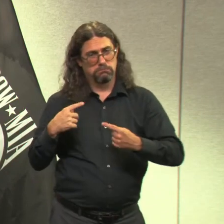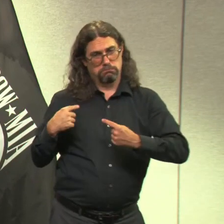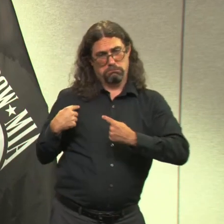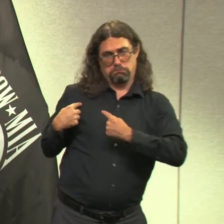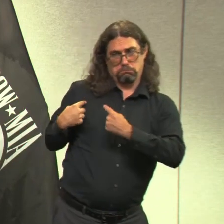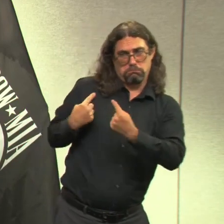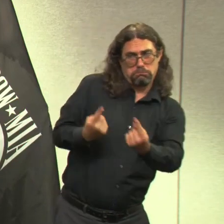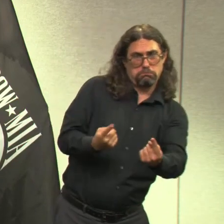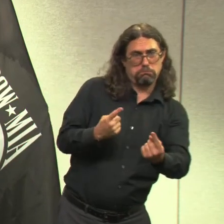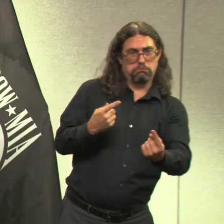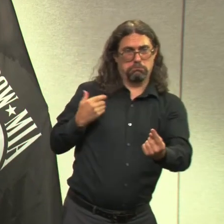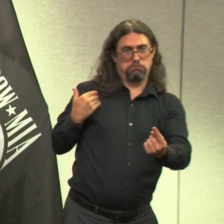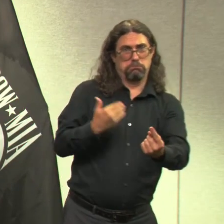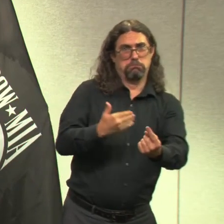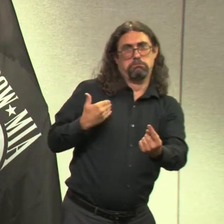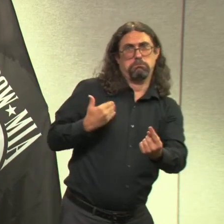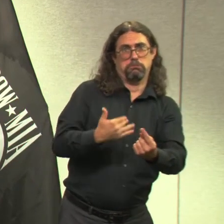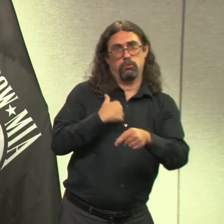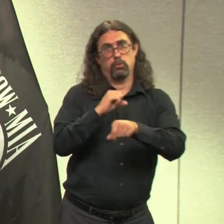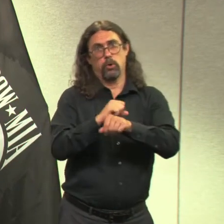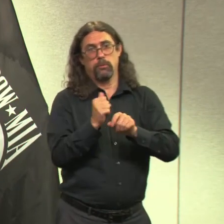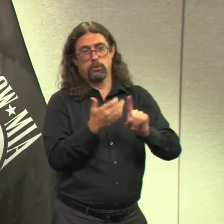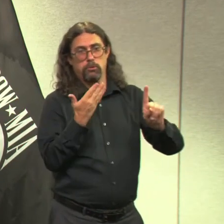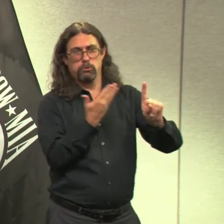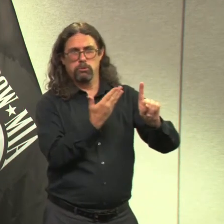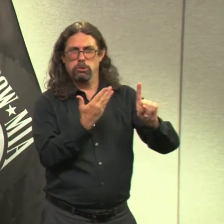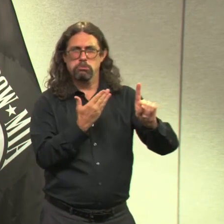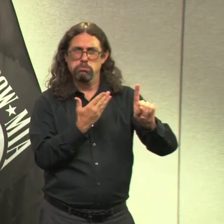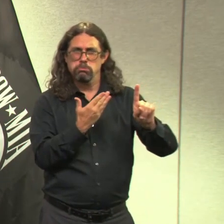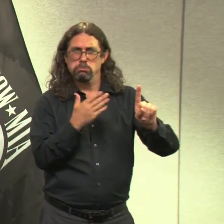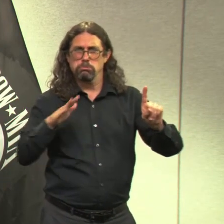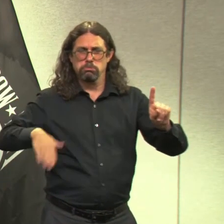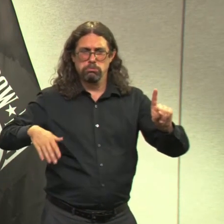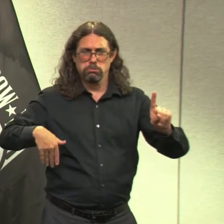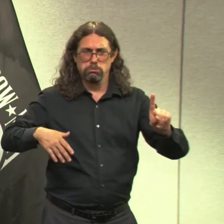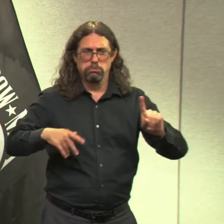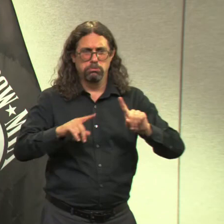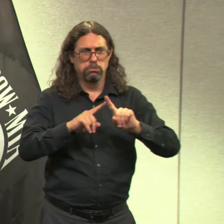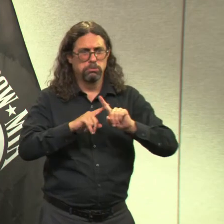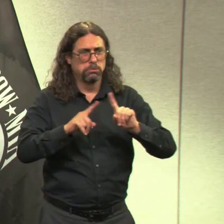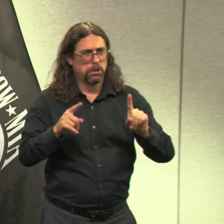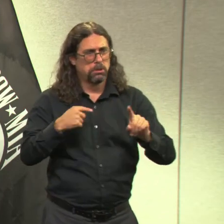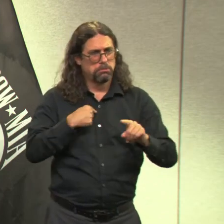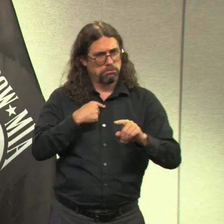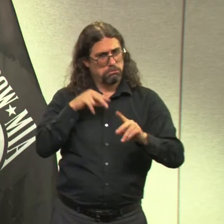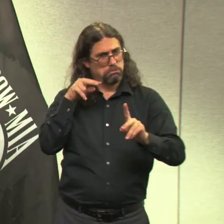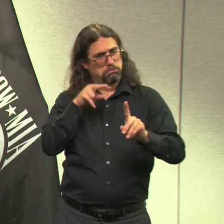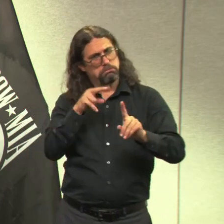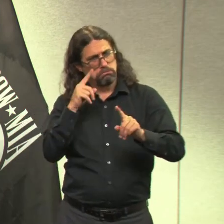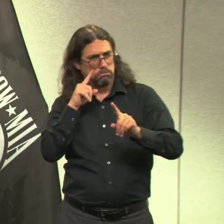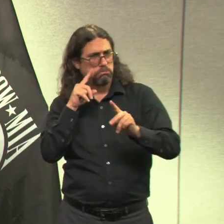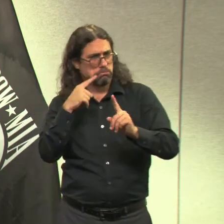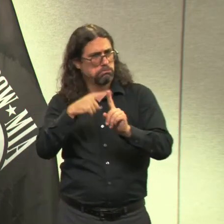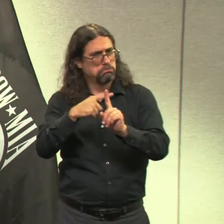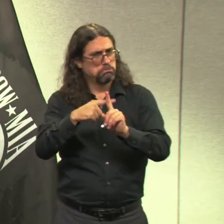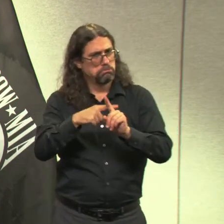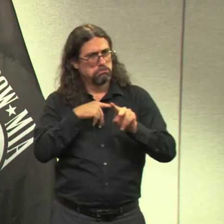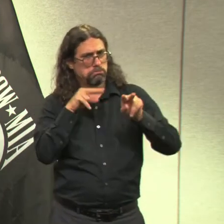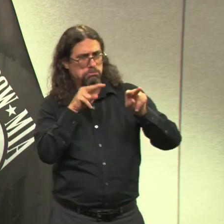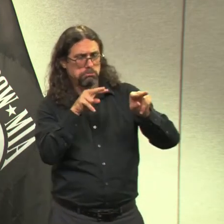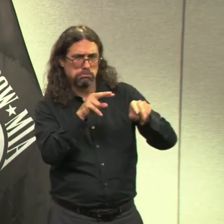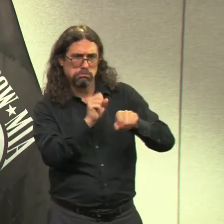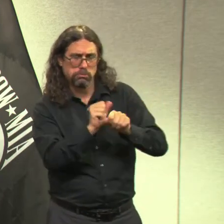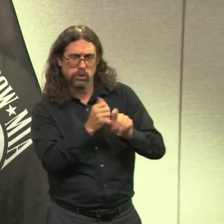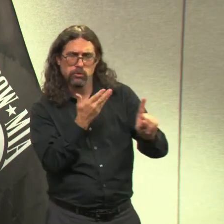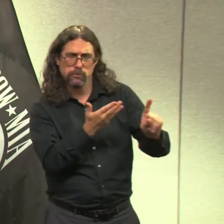That we still have 12 days left with Governor Cuomo, seeing some lawmakers say they have some skepticism, some concerns about what